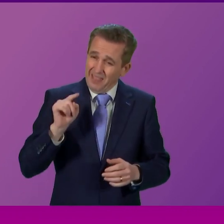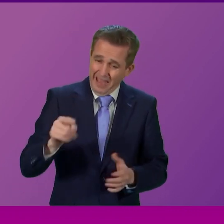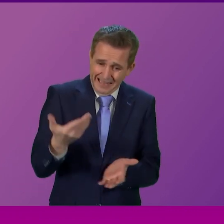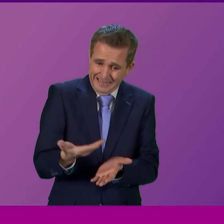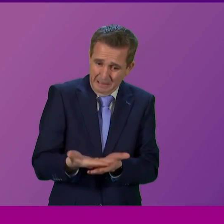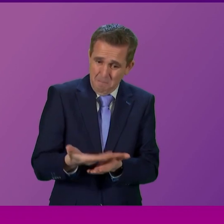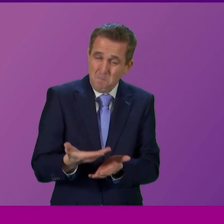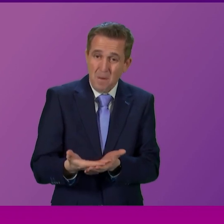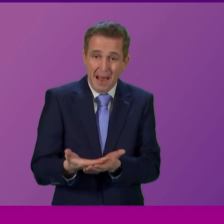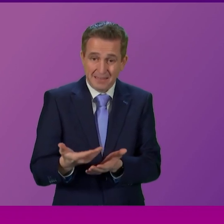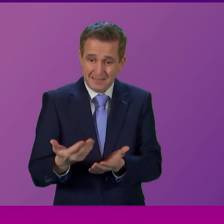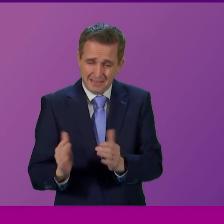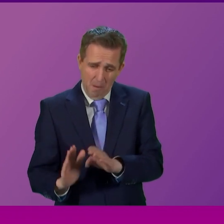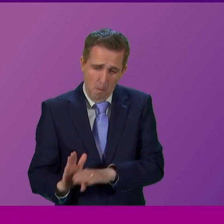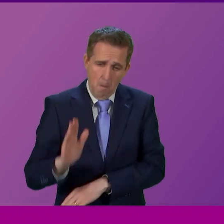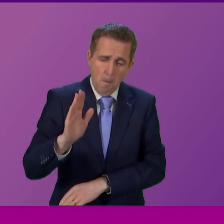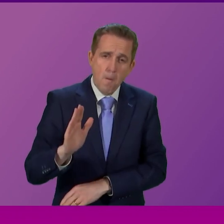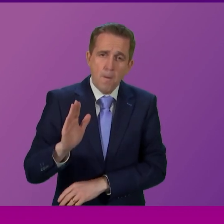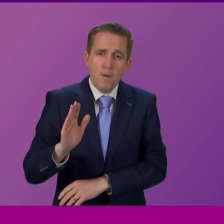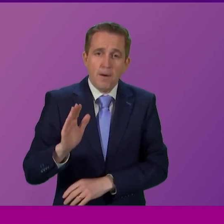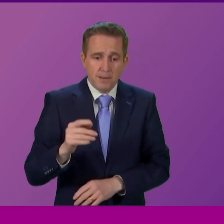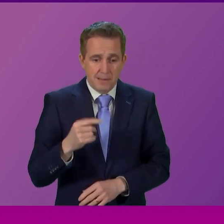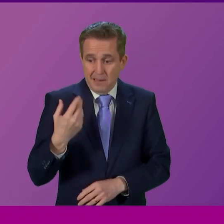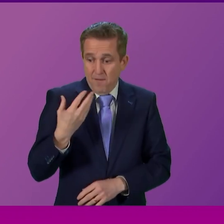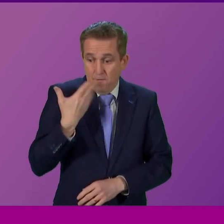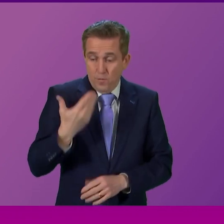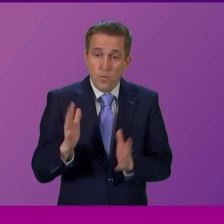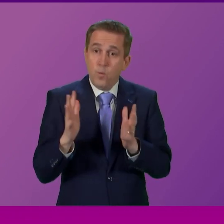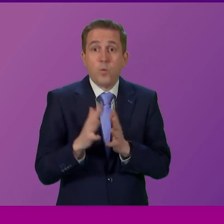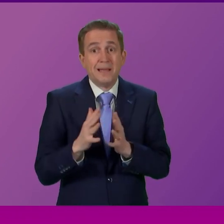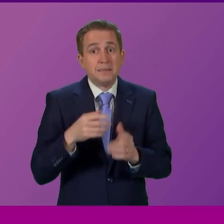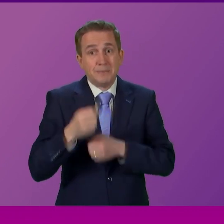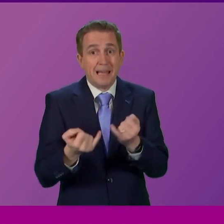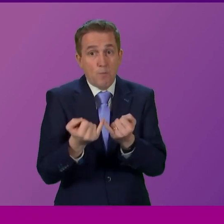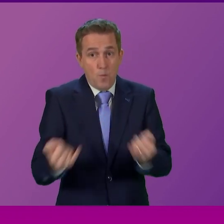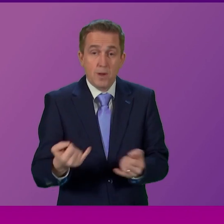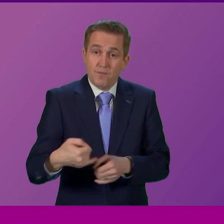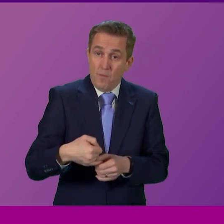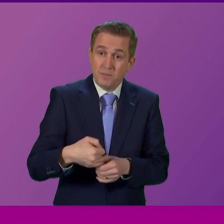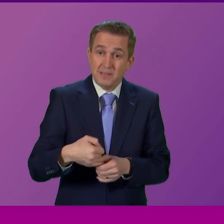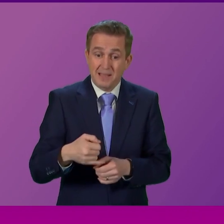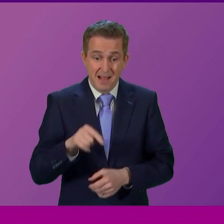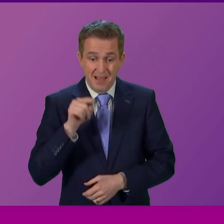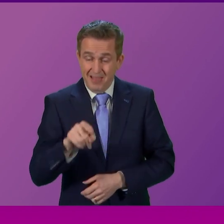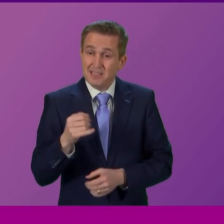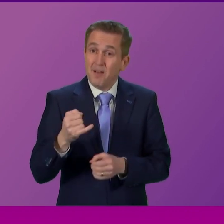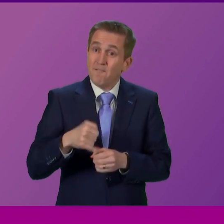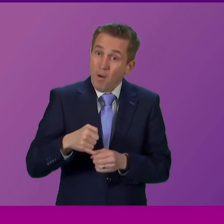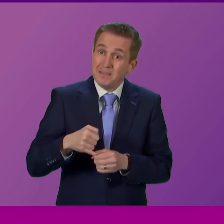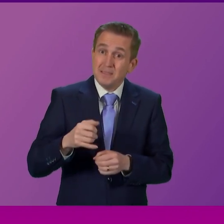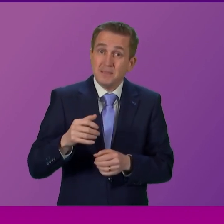the normal day job and over the last few weeks it's been dramatically worse this is far more than an average pharmacy would see